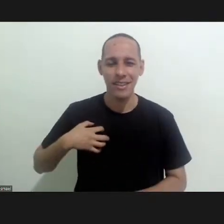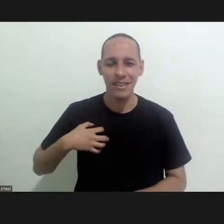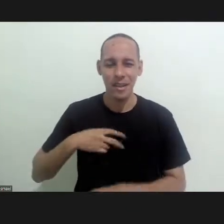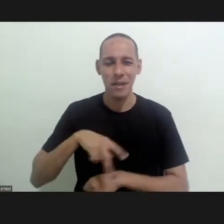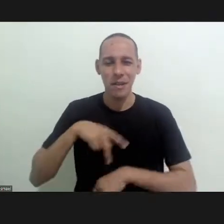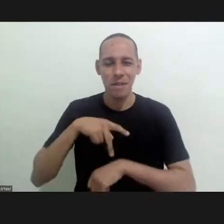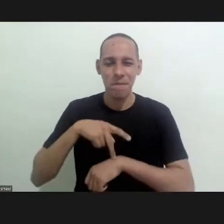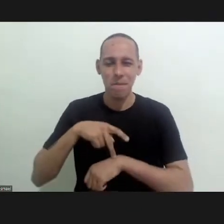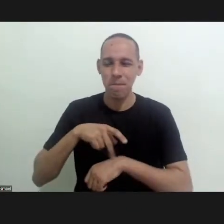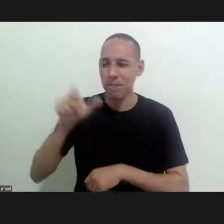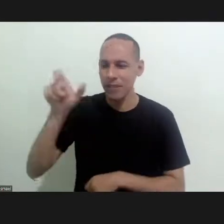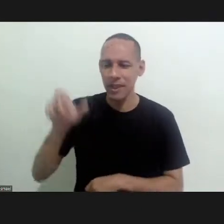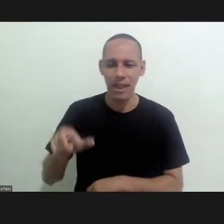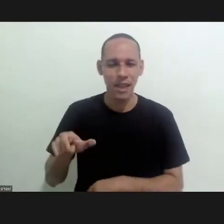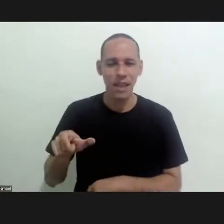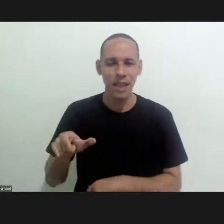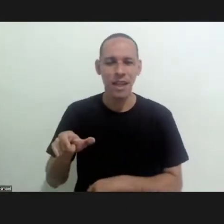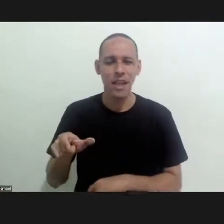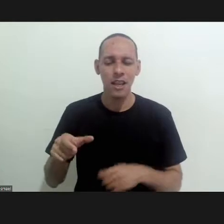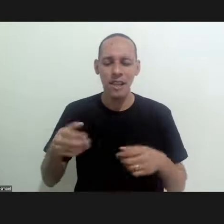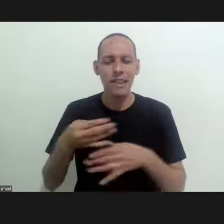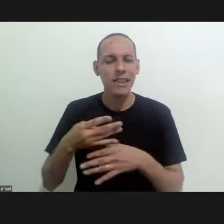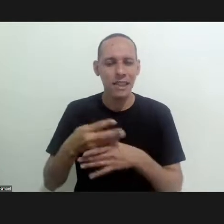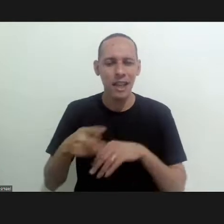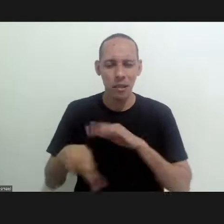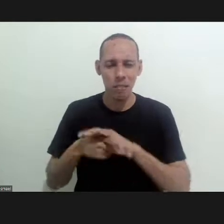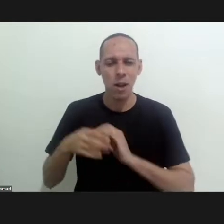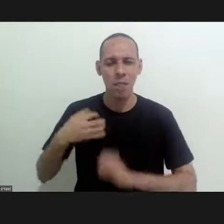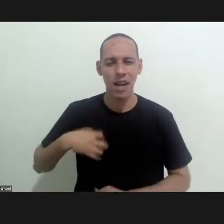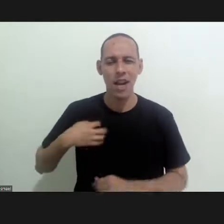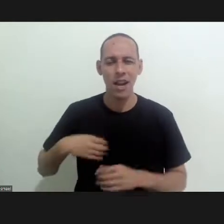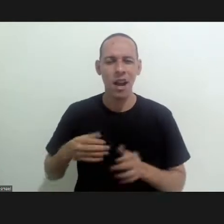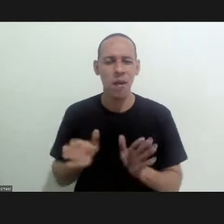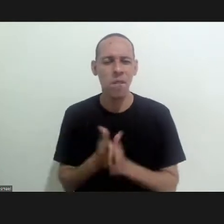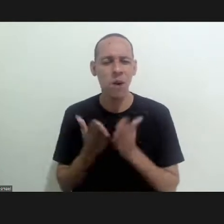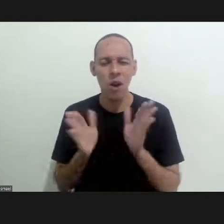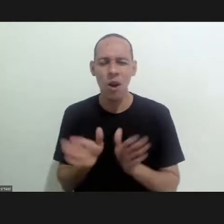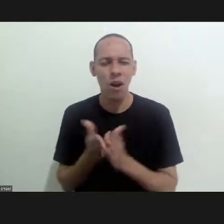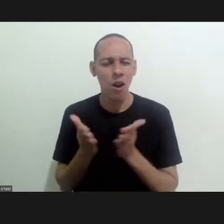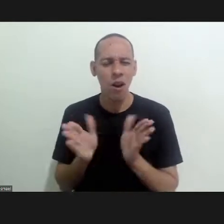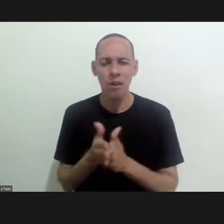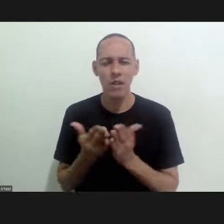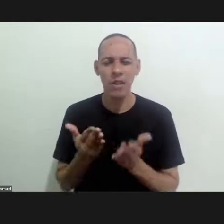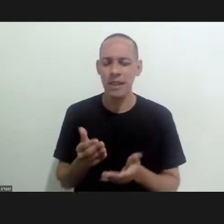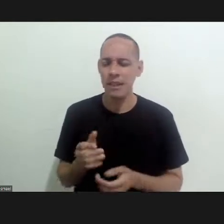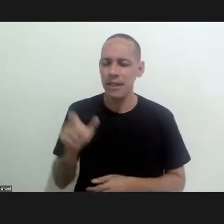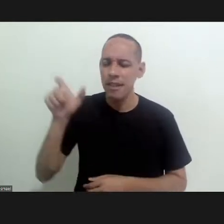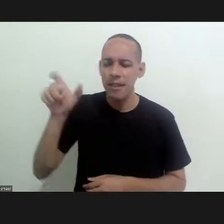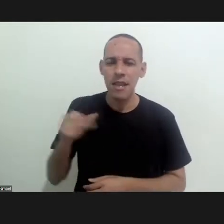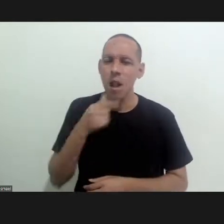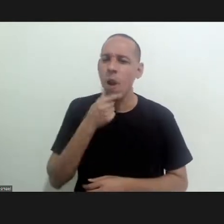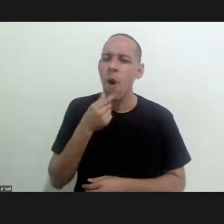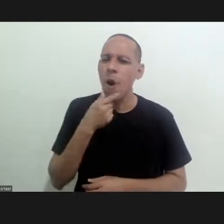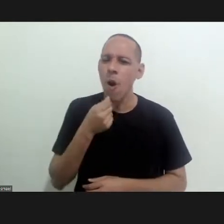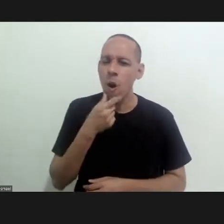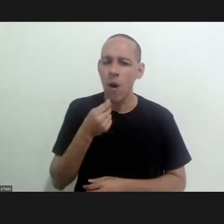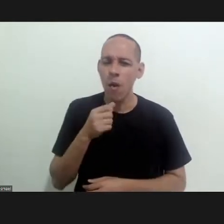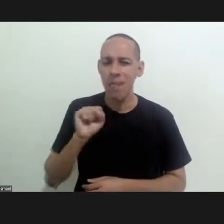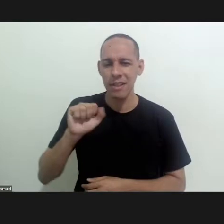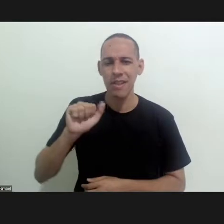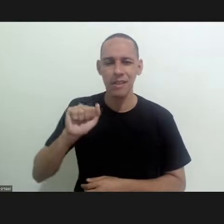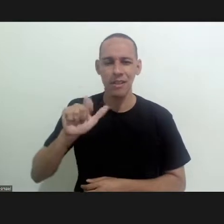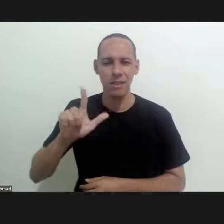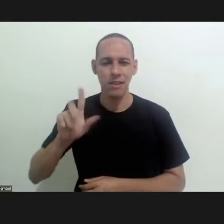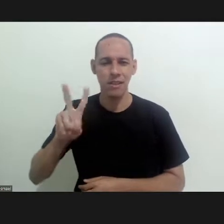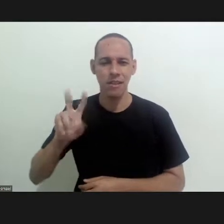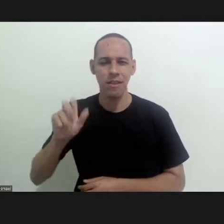in one of the provinces in one of the poorest regions in argentina he starts a series